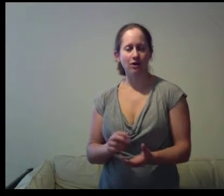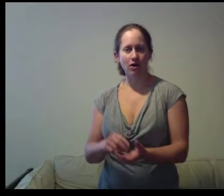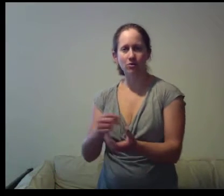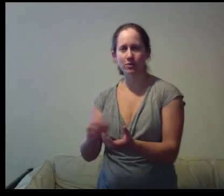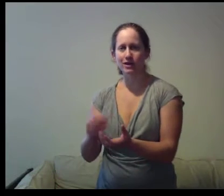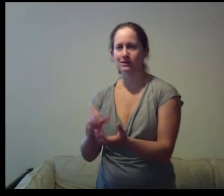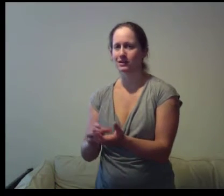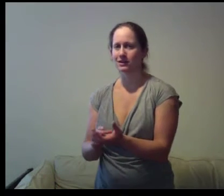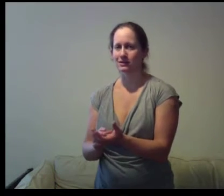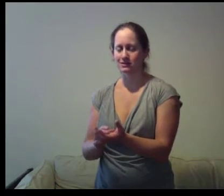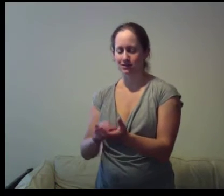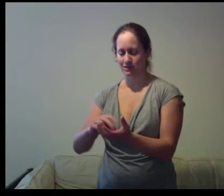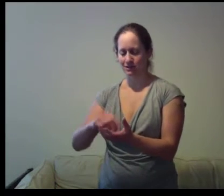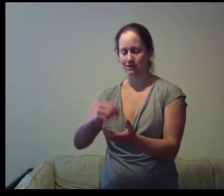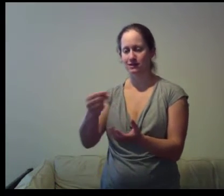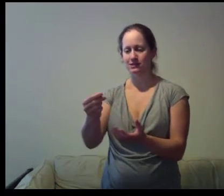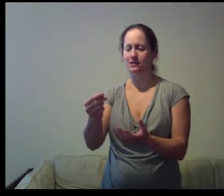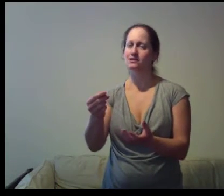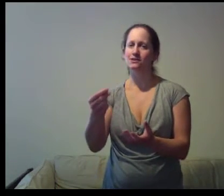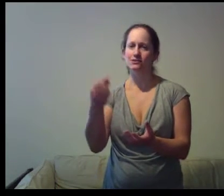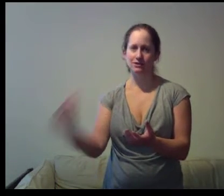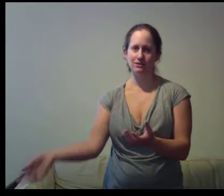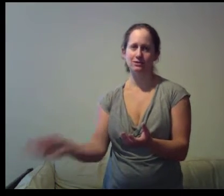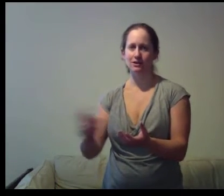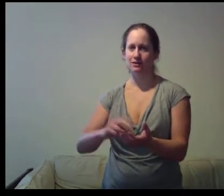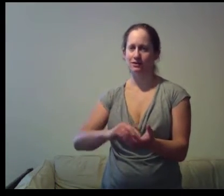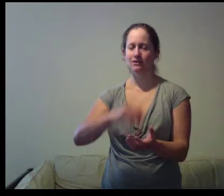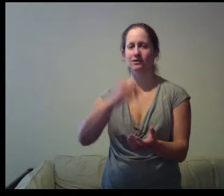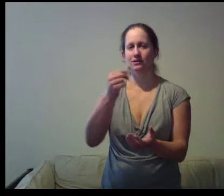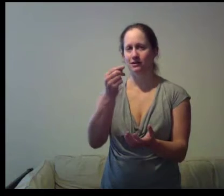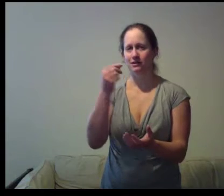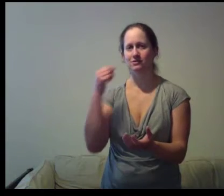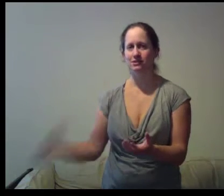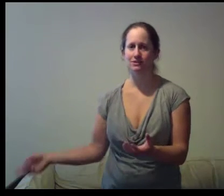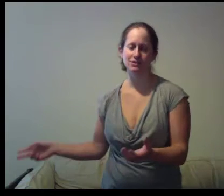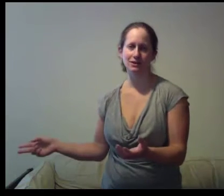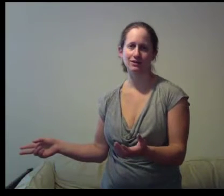all the way at the end he says here's another sale and here's another sale.